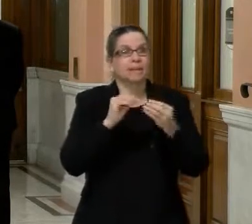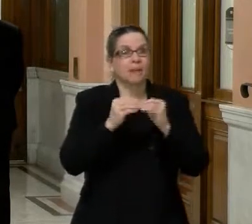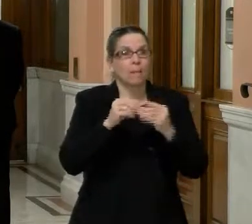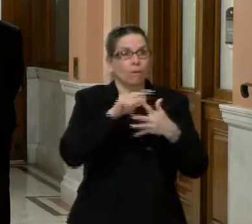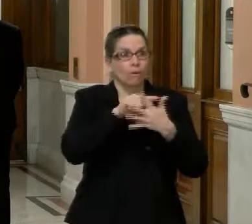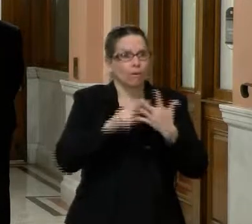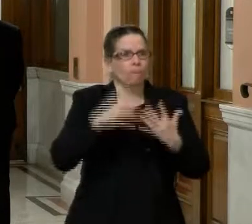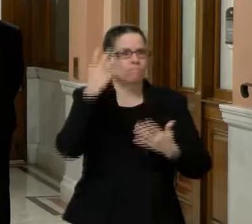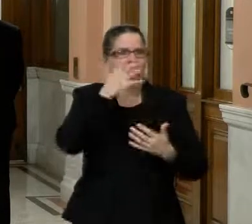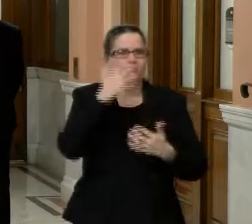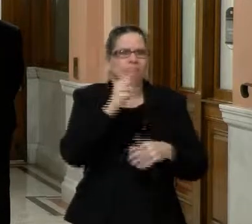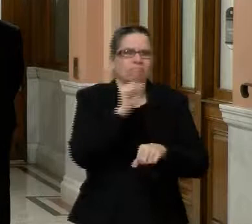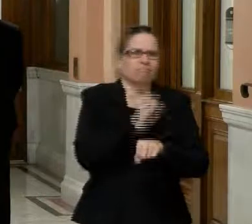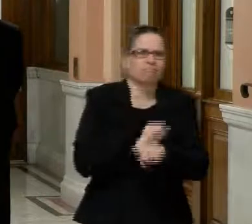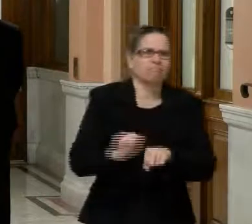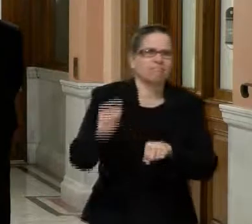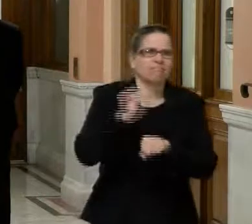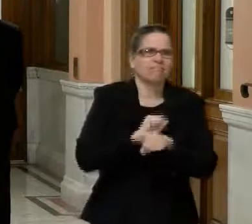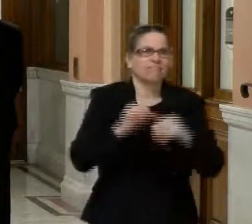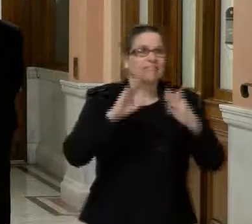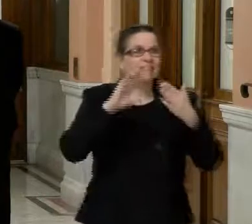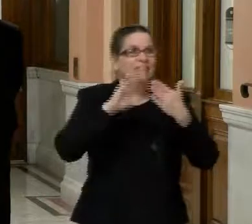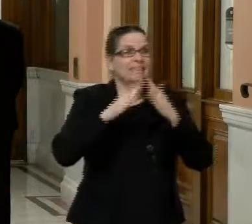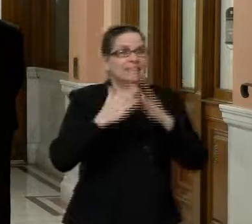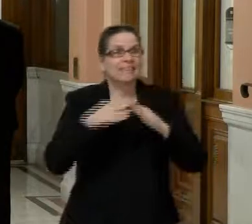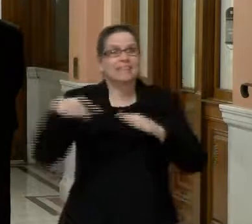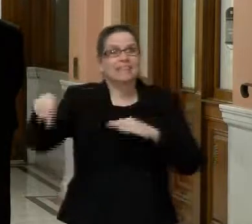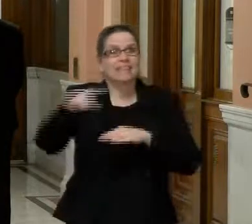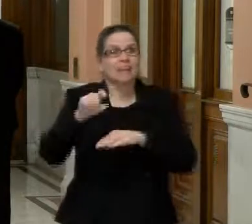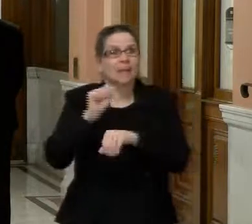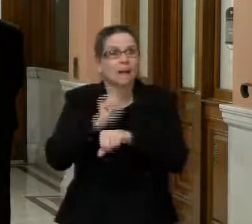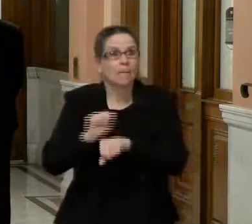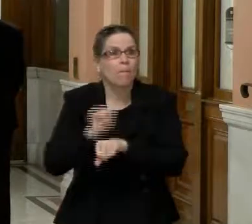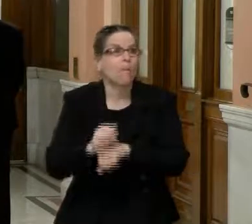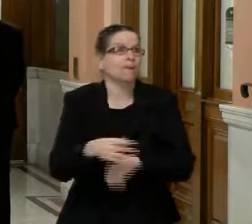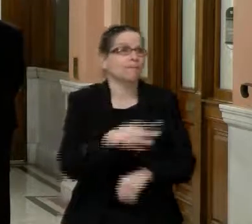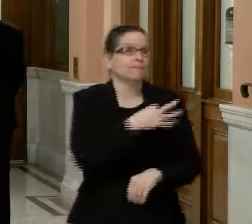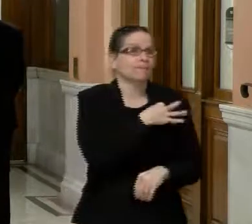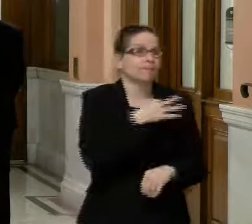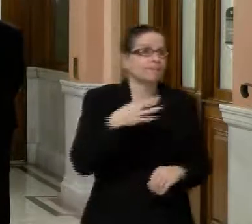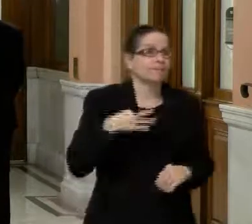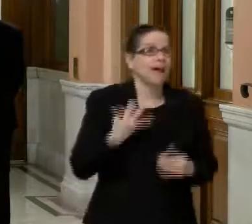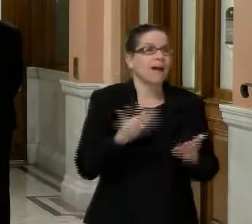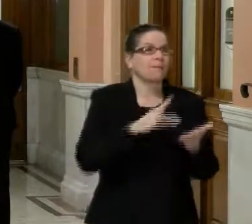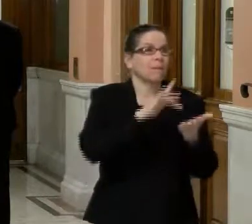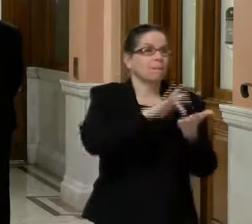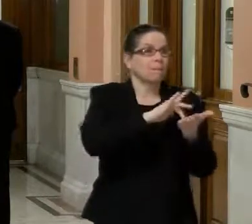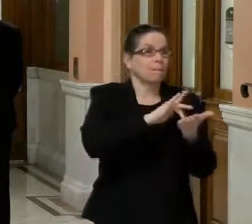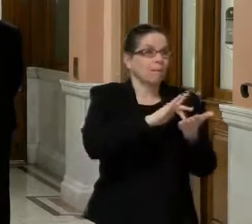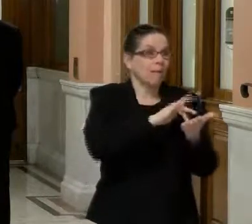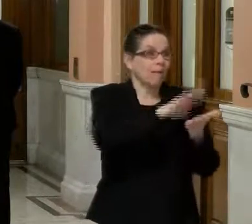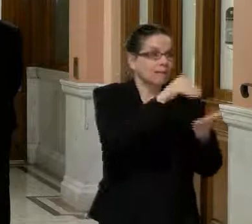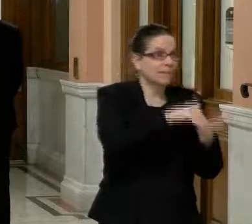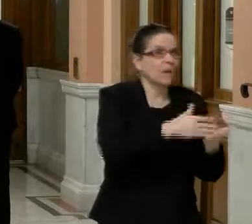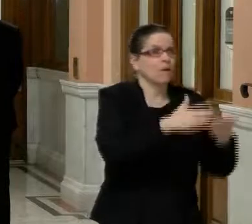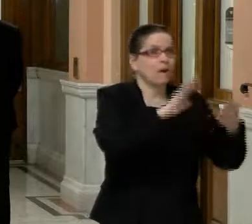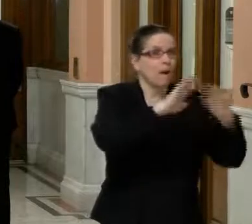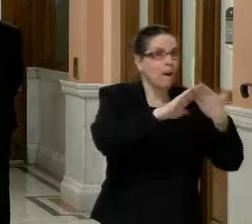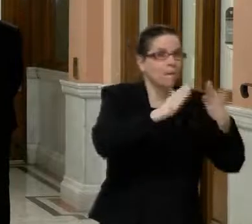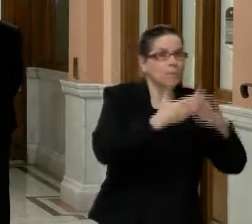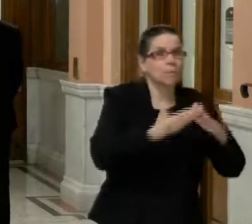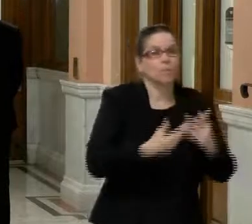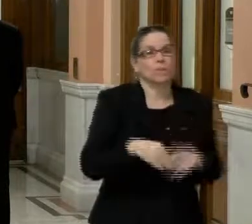a lot of city employees and a lot of volunteers, uh, whether it be from the medical school, from the community, from the Worcester public schools,